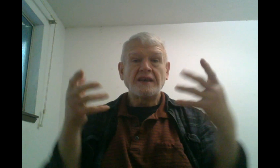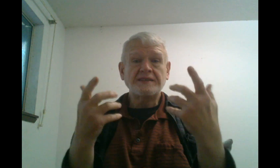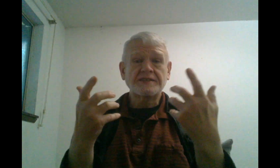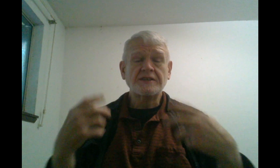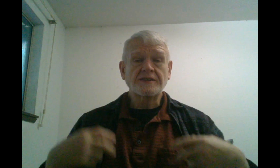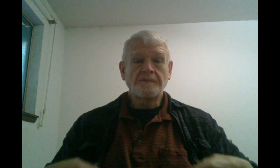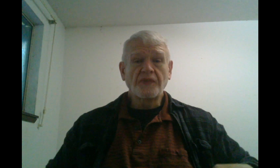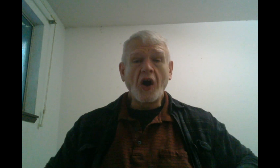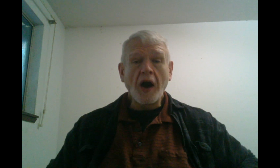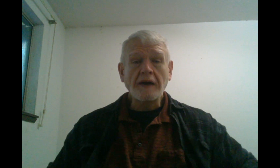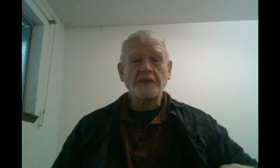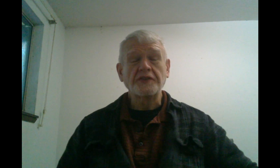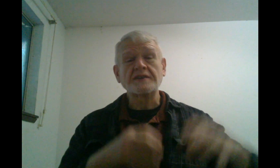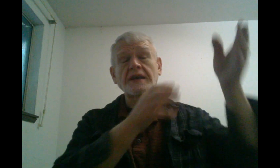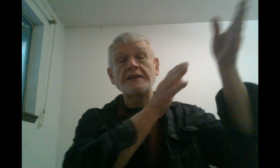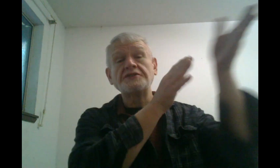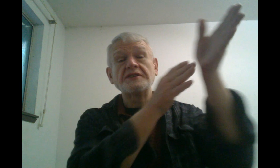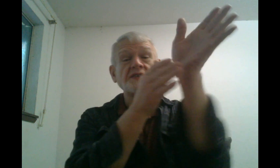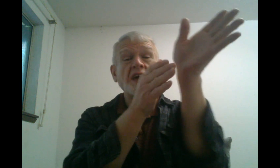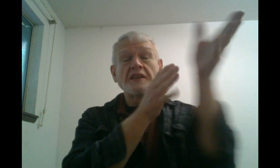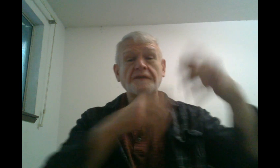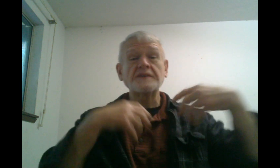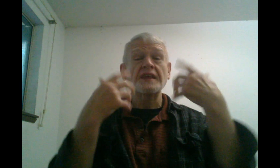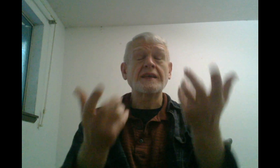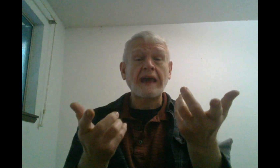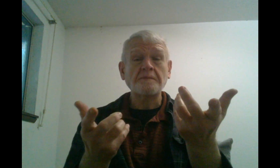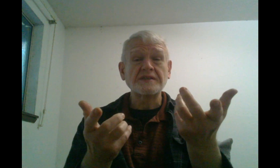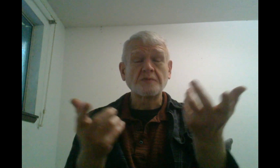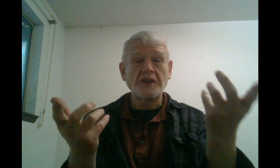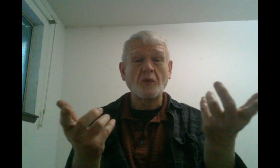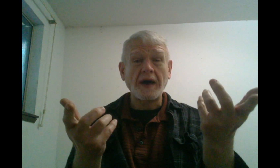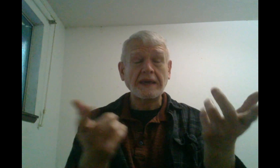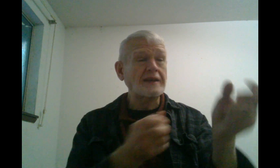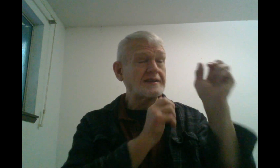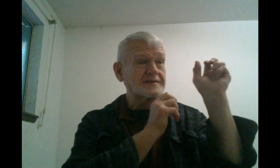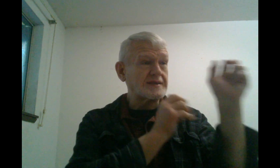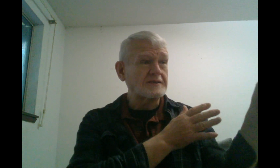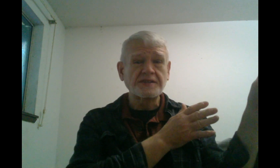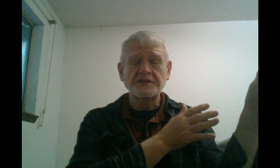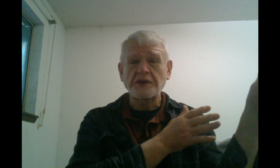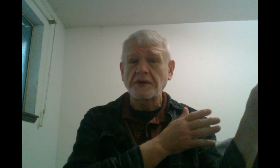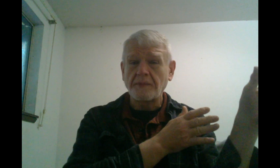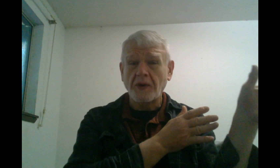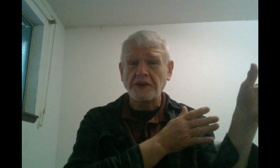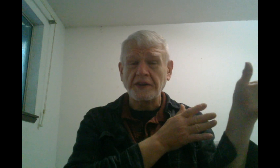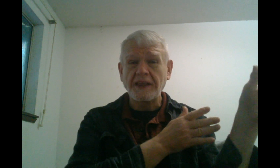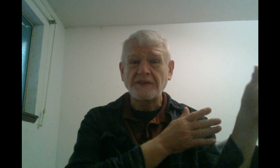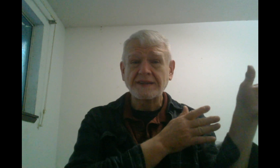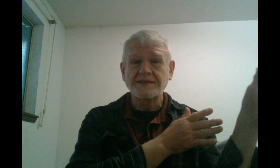It's just awful. There's hinges. The first thing that happens when you walk in is, there's the circuit board on the left-hand